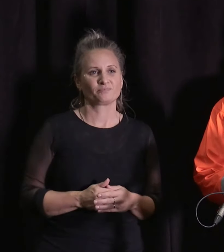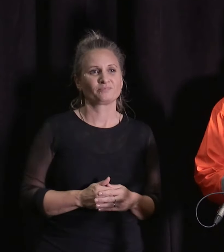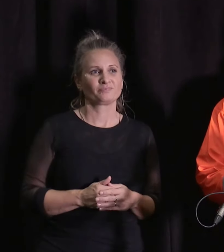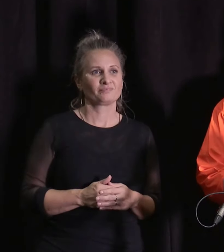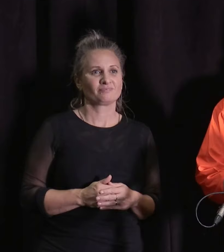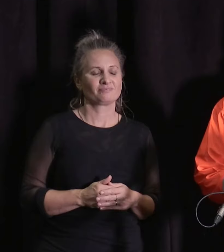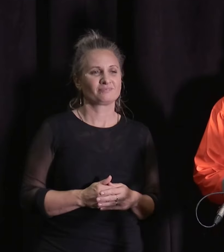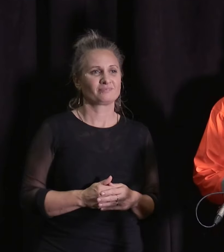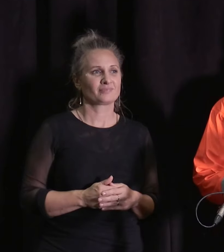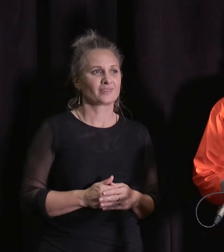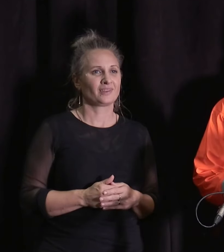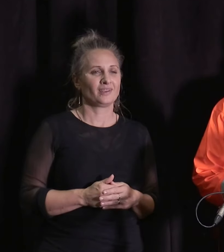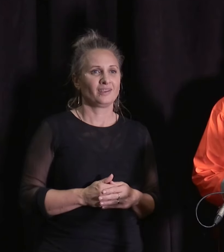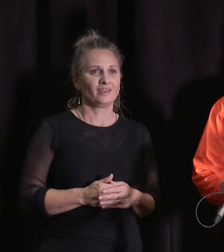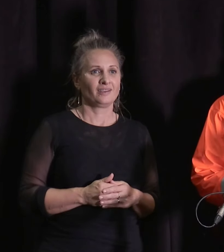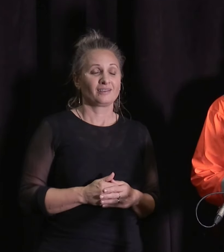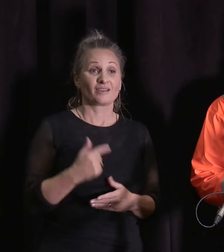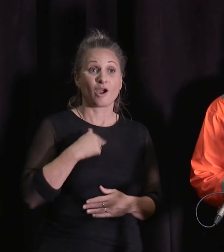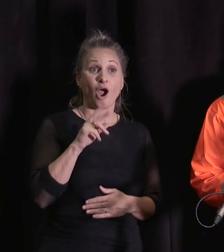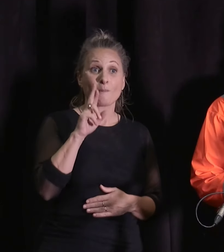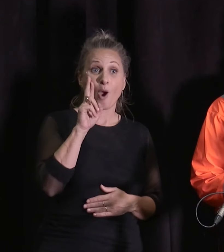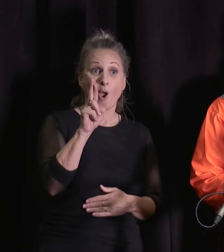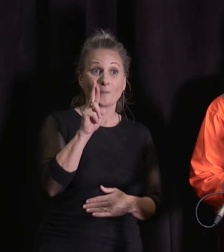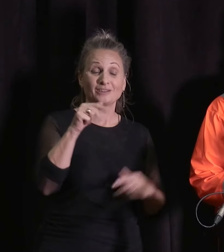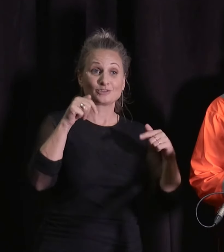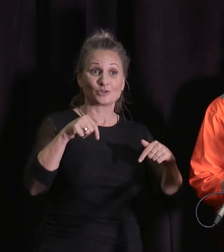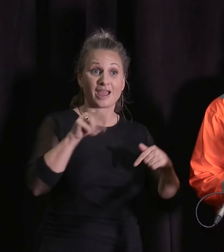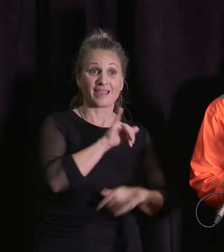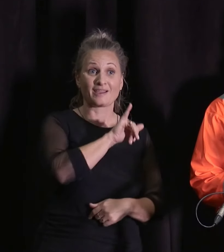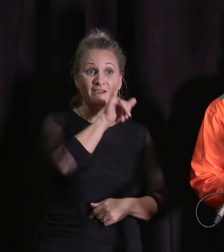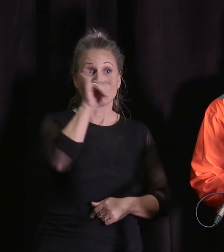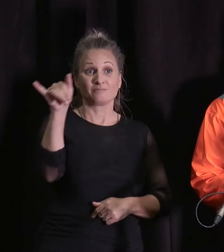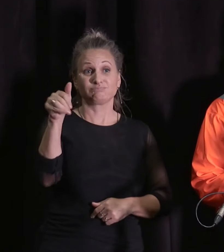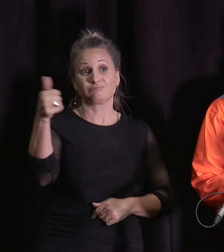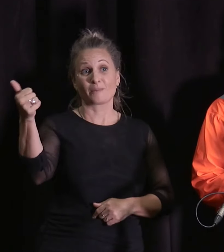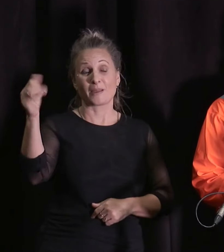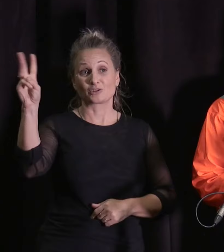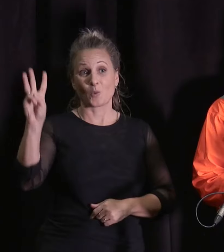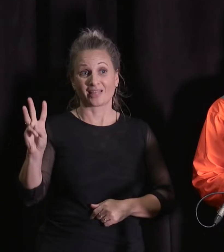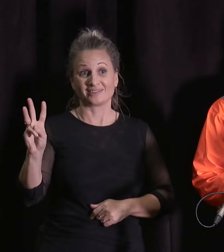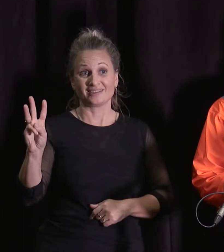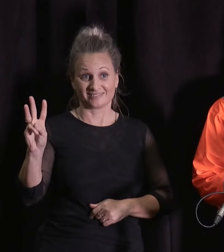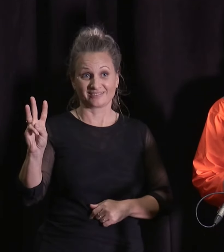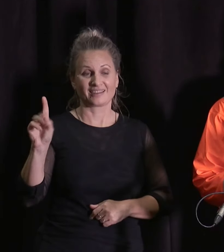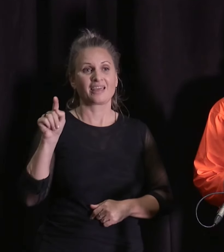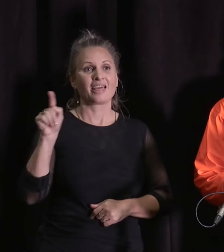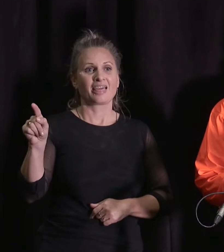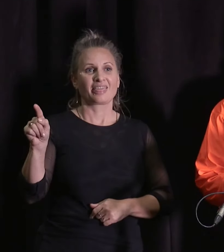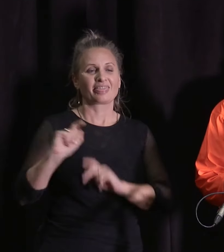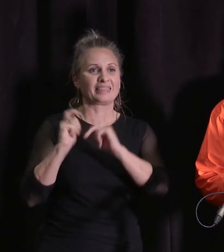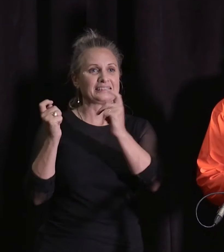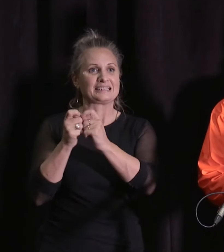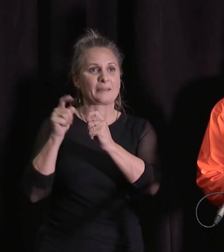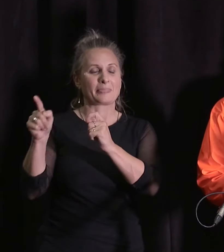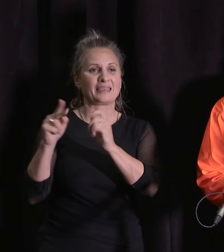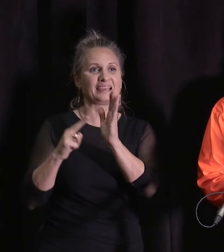I am hoping to get back to Wellington later on today where I'll get a briefing from the team at NEMA who have now stood up the